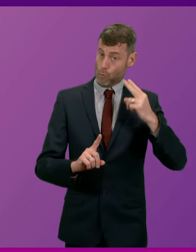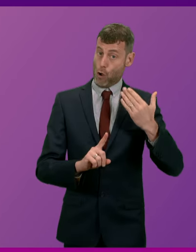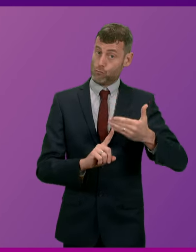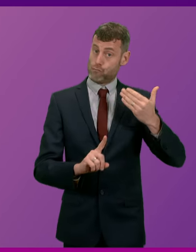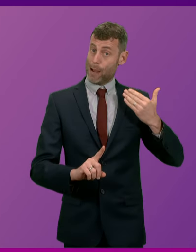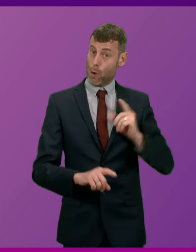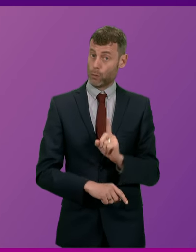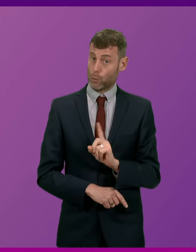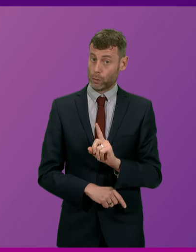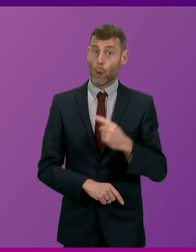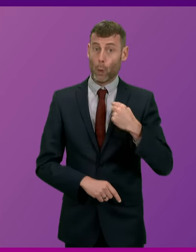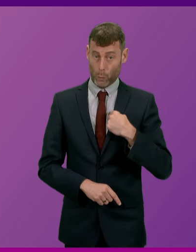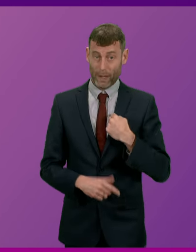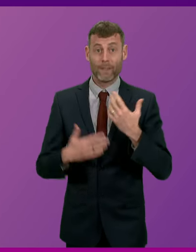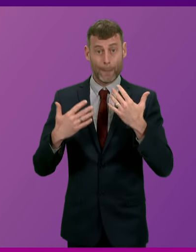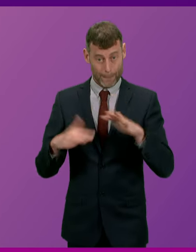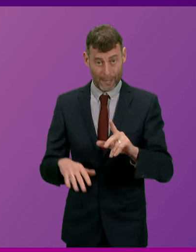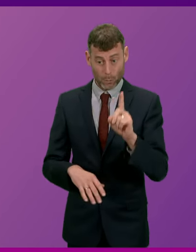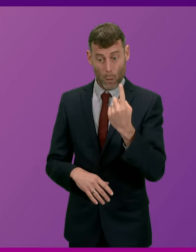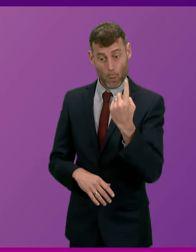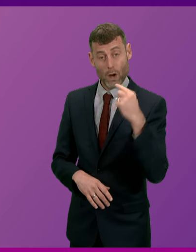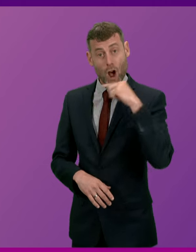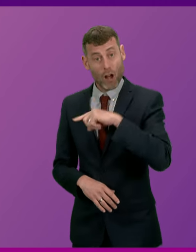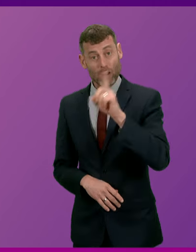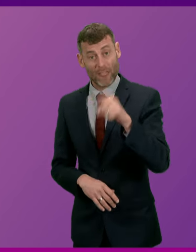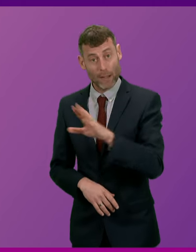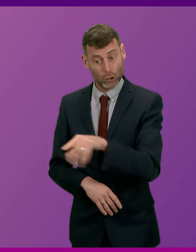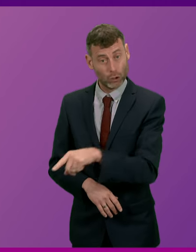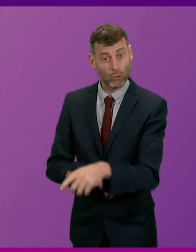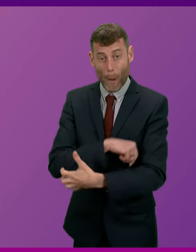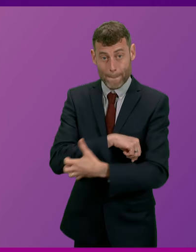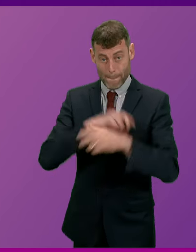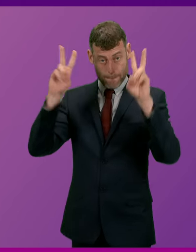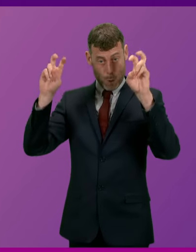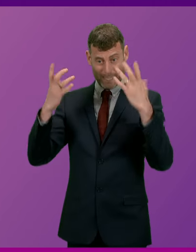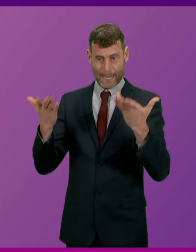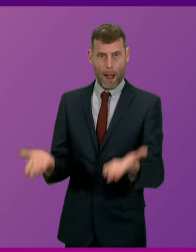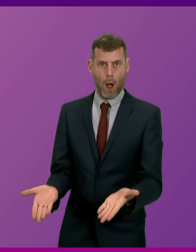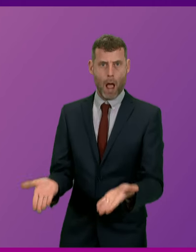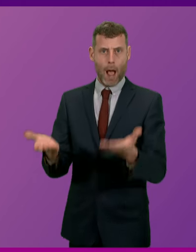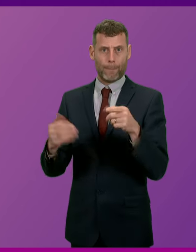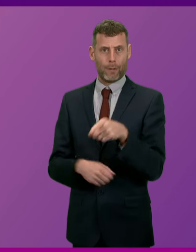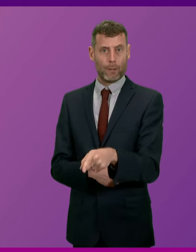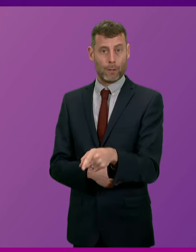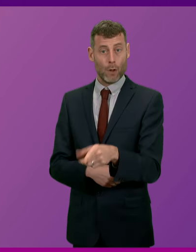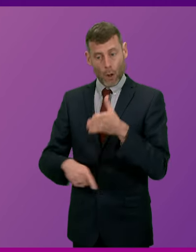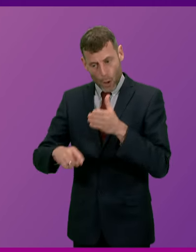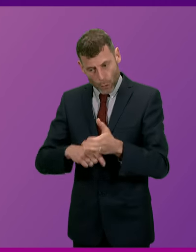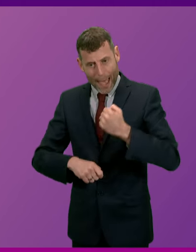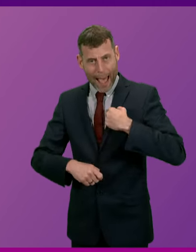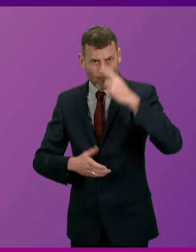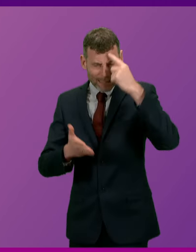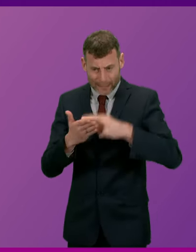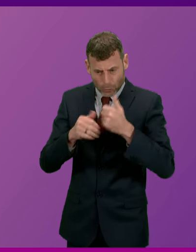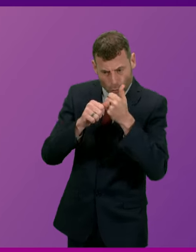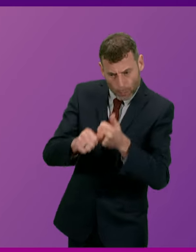estimated 100,000 children out of poverty. It's our actions that, of course, have seen the fact